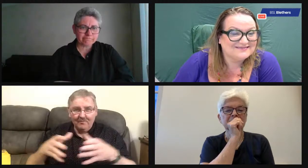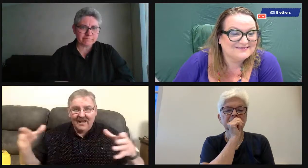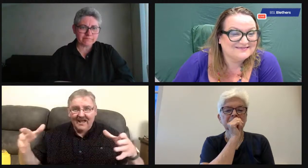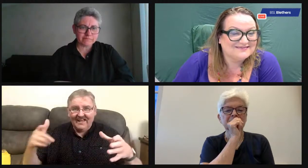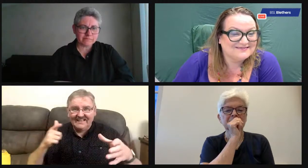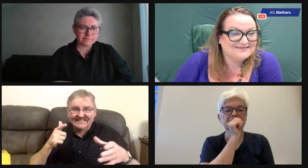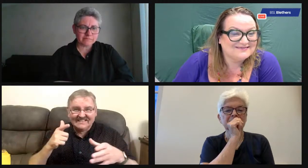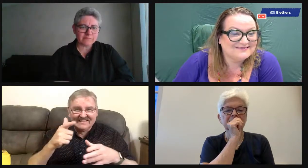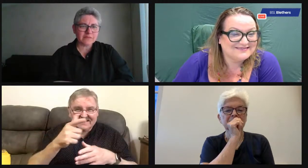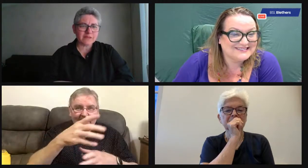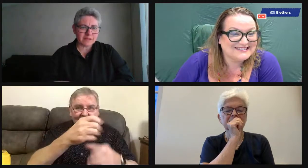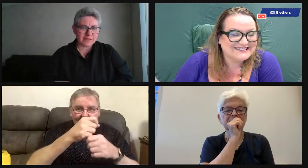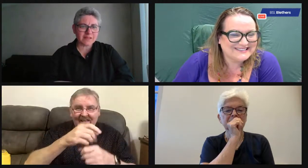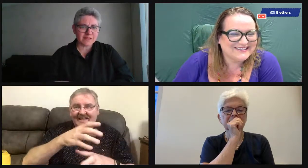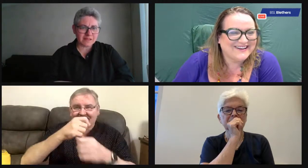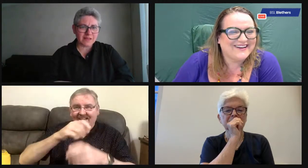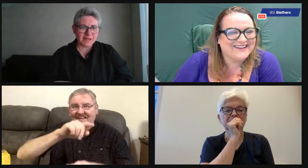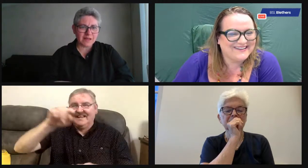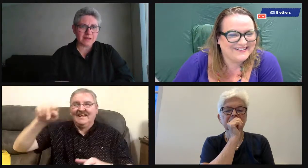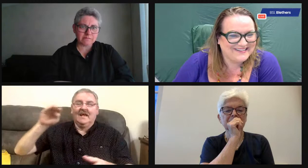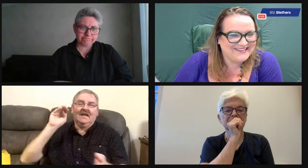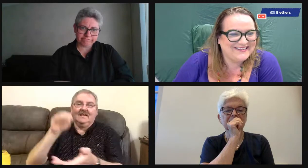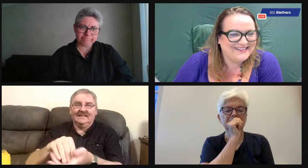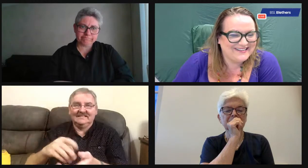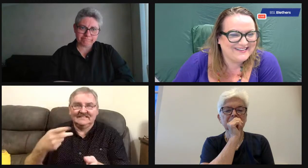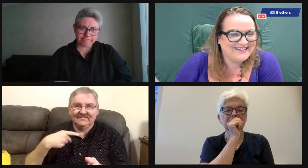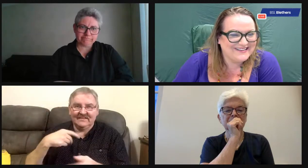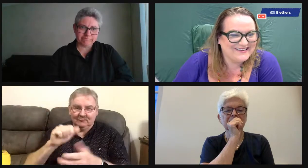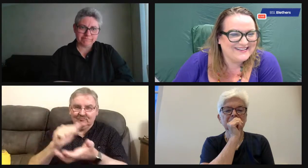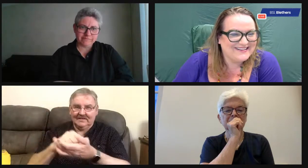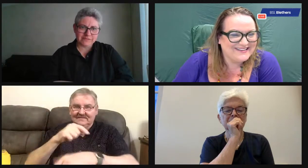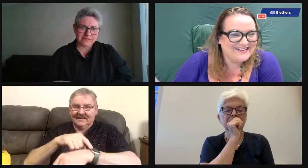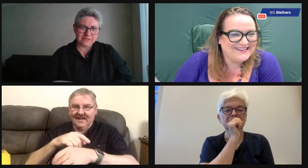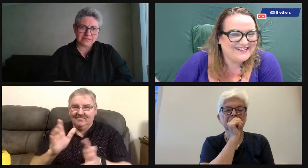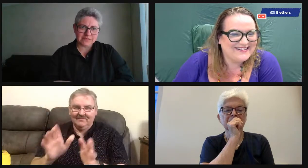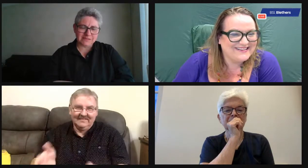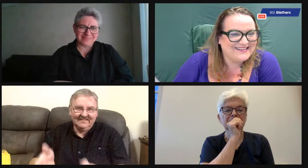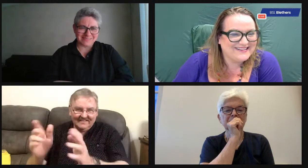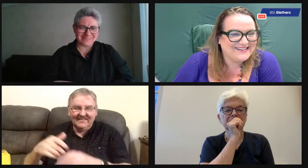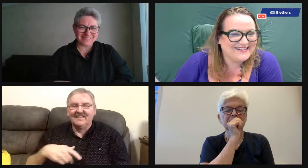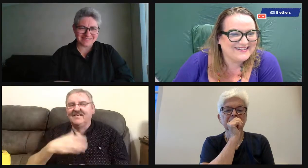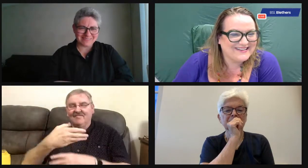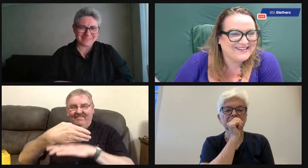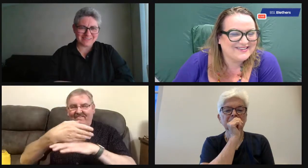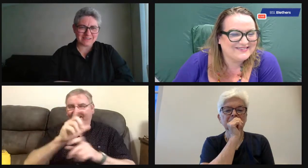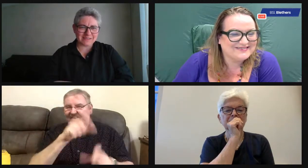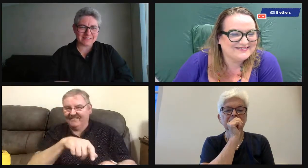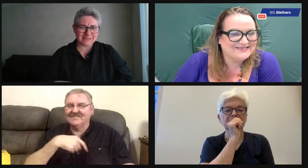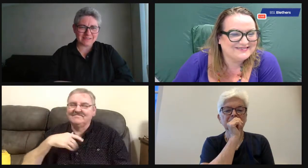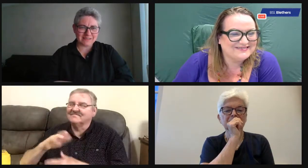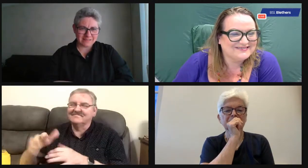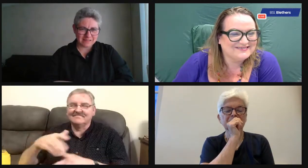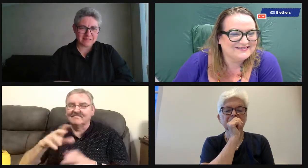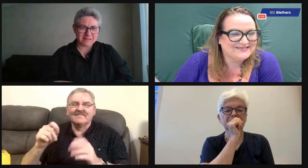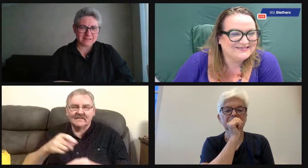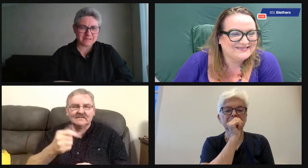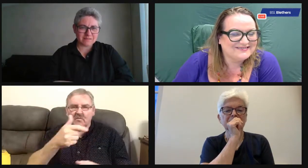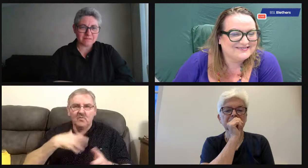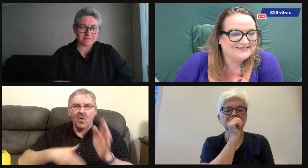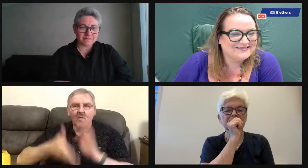they weren't all... Glasgow's not just this tiny wee place. They were all at every end of Glasgow. But, you know, I